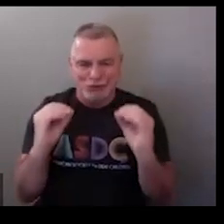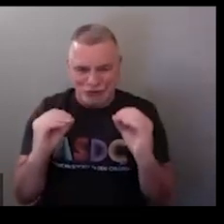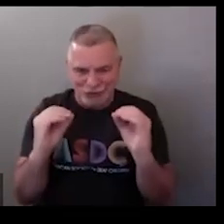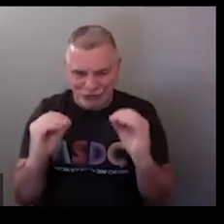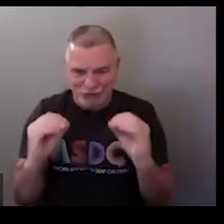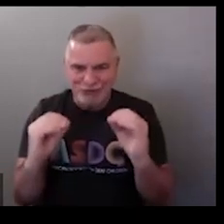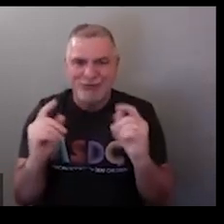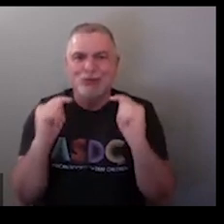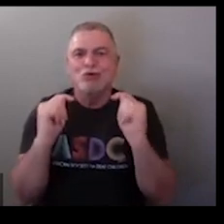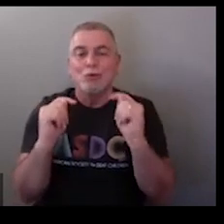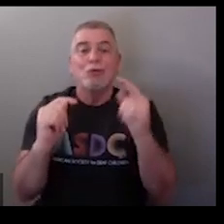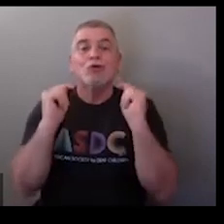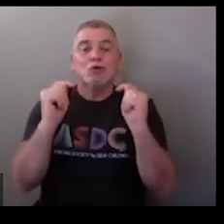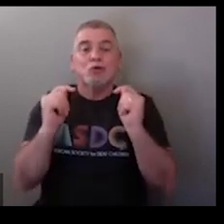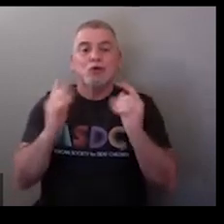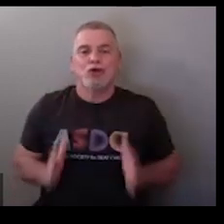tutor